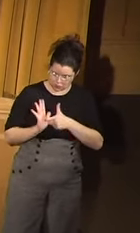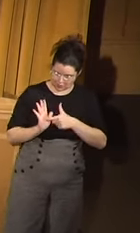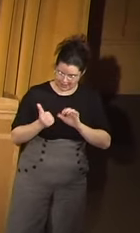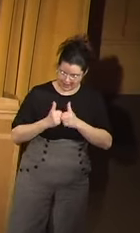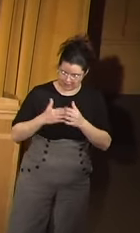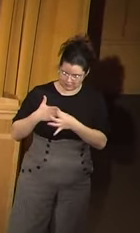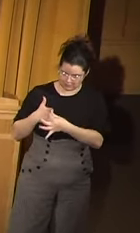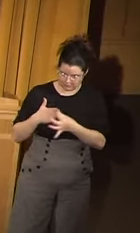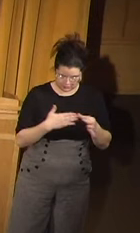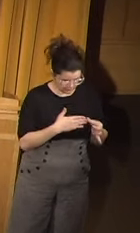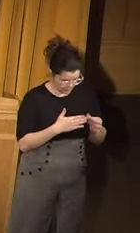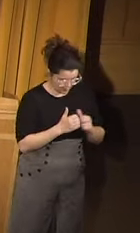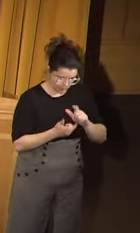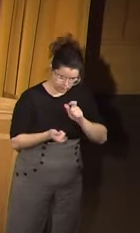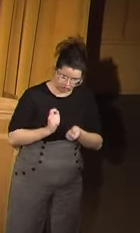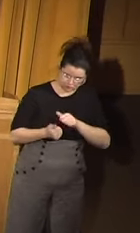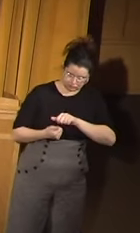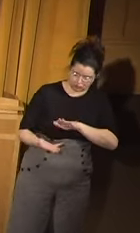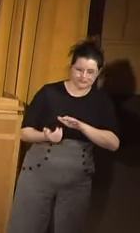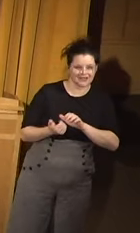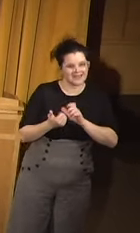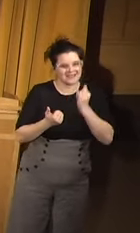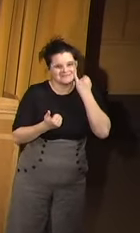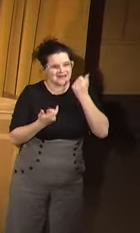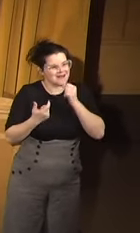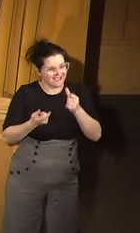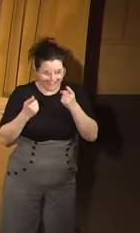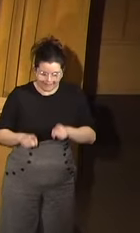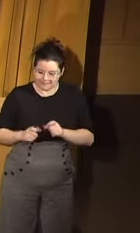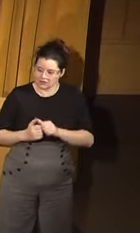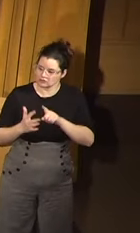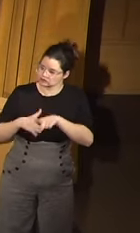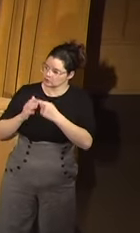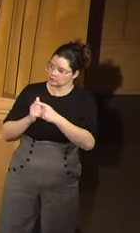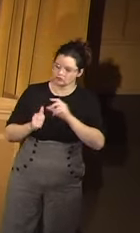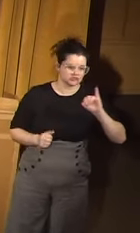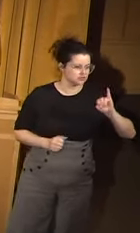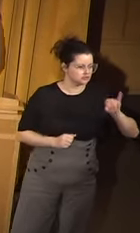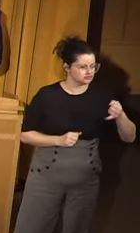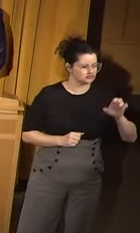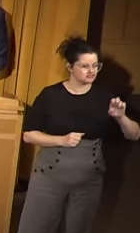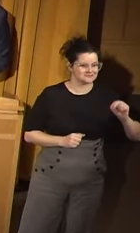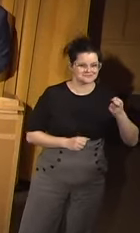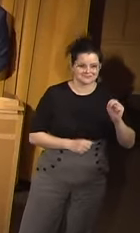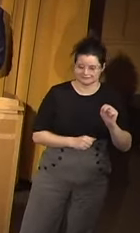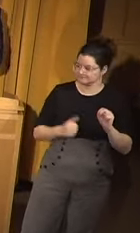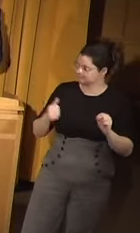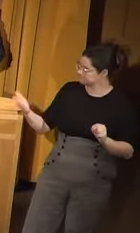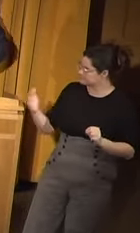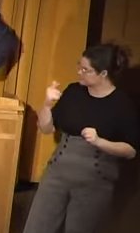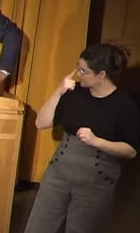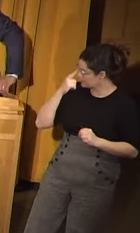after a reasonable time that it just, it's just not happening. I'll start with you, Jensen, on answering that question.